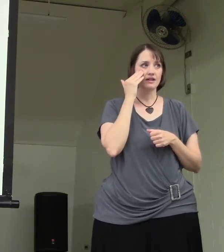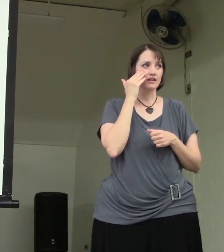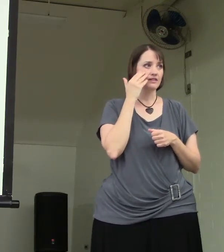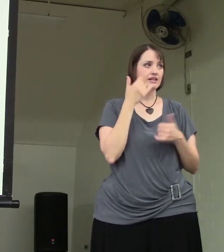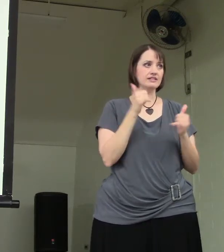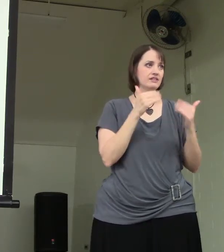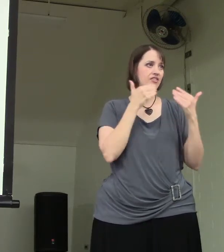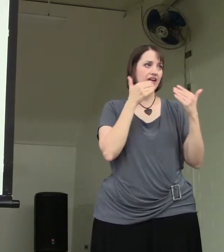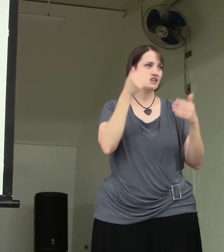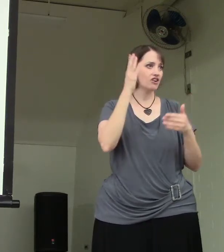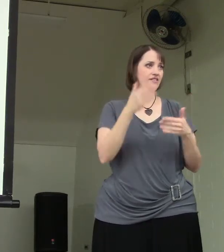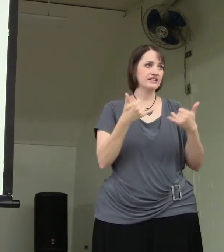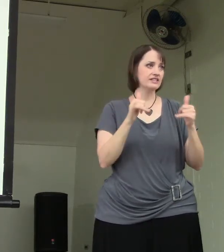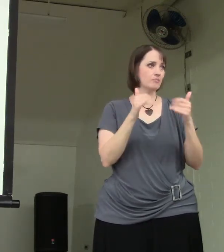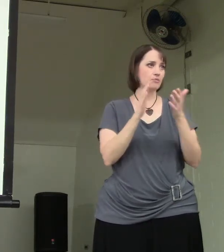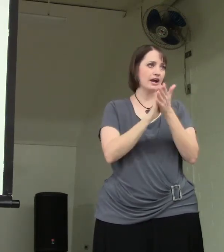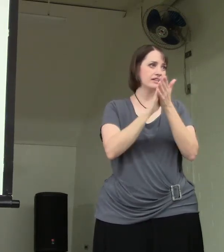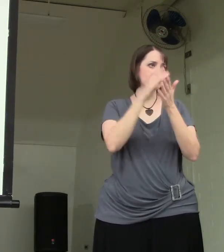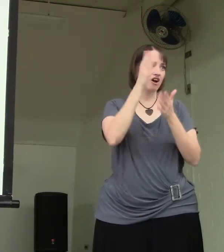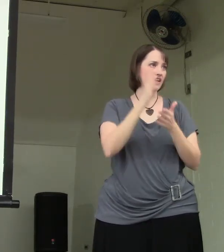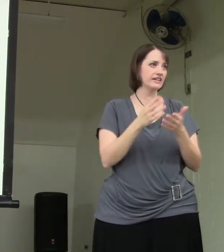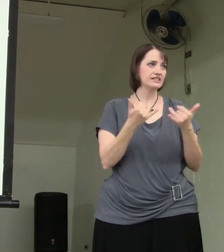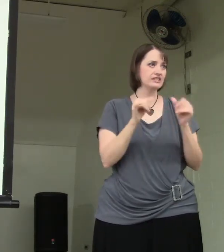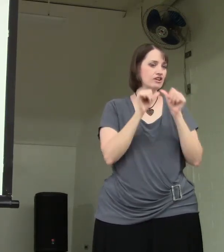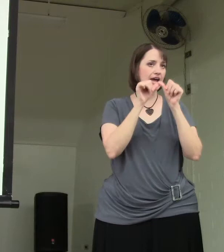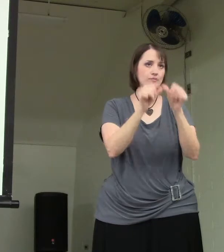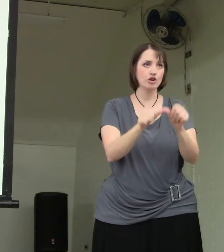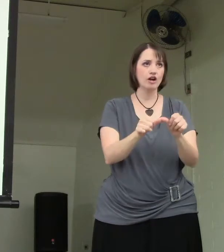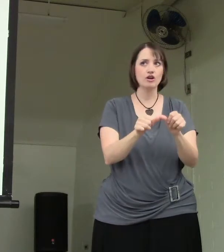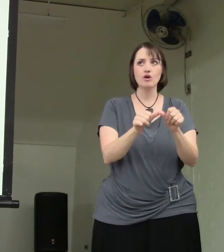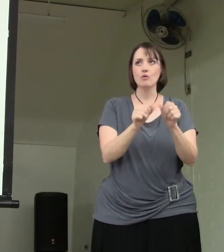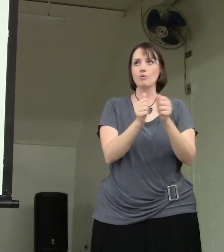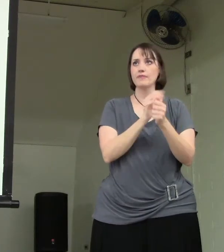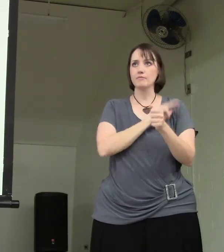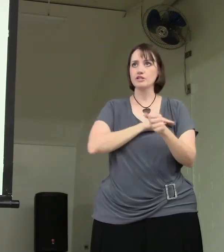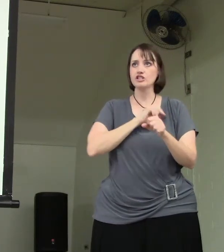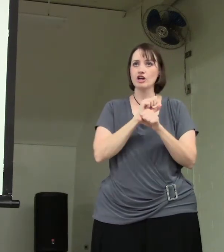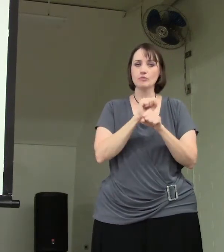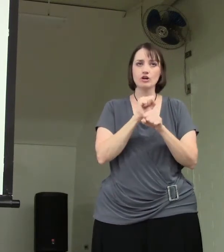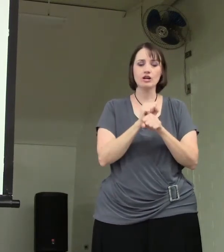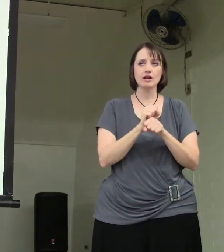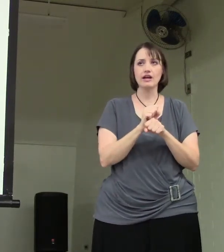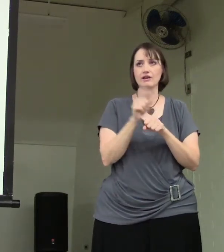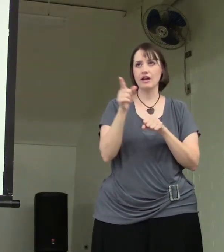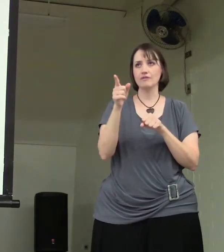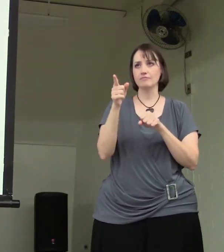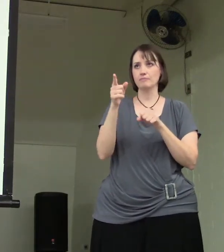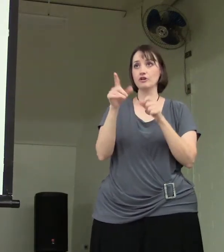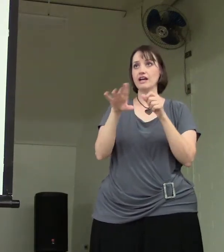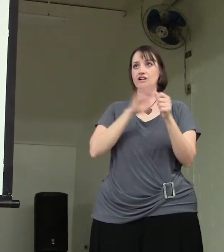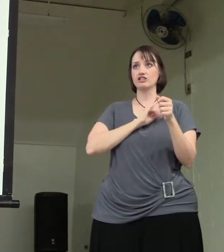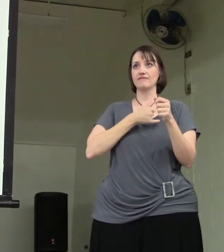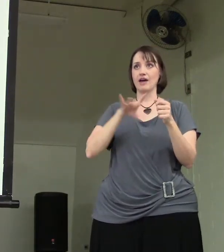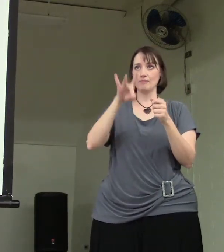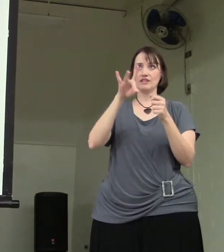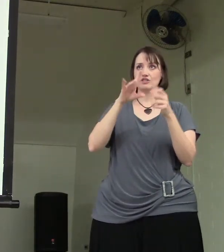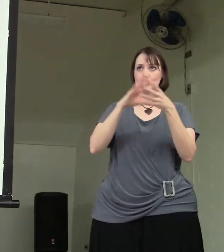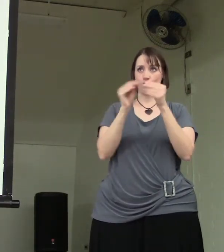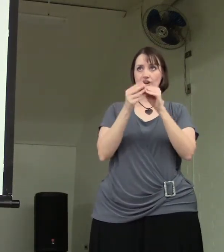They still thanked God. They still praised God. They still kept on with their missionary work. And Bertie actually found me this story